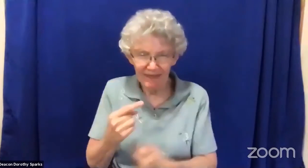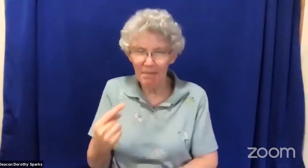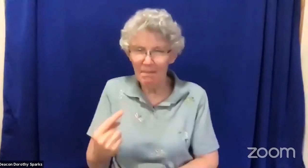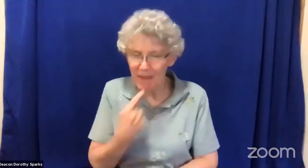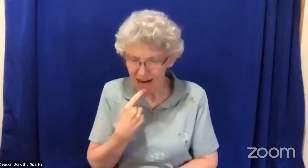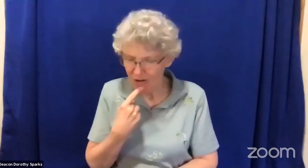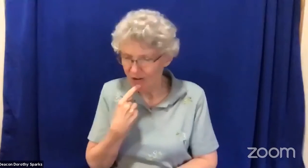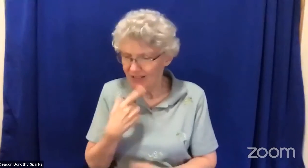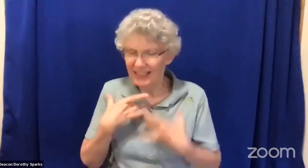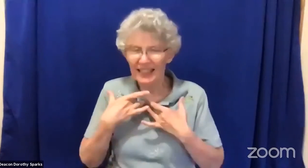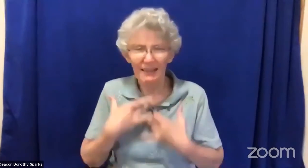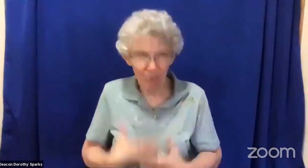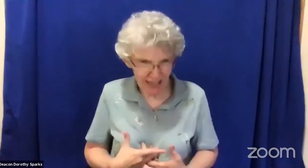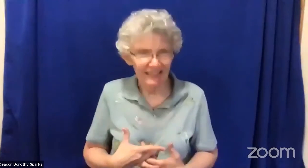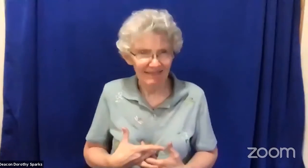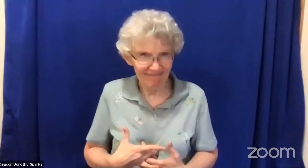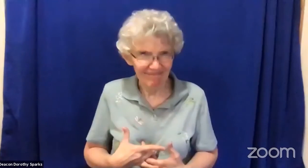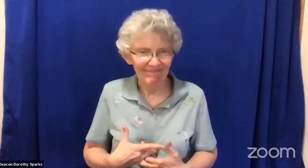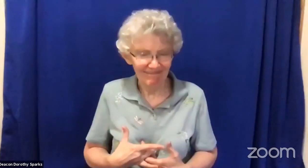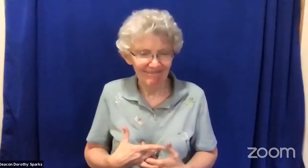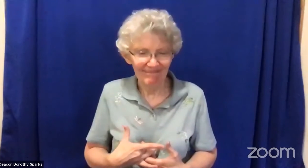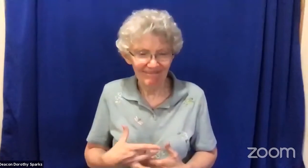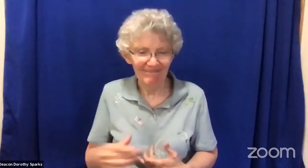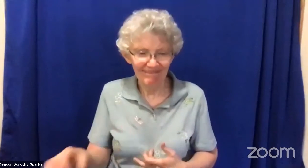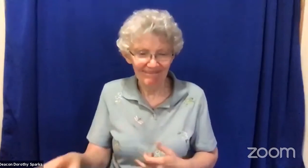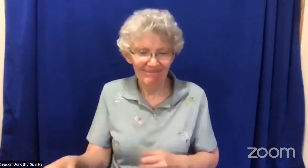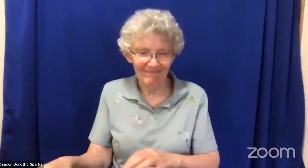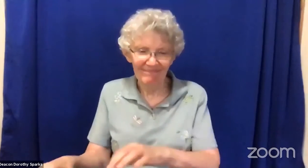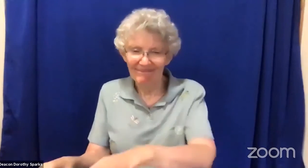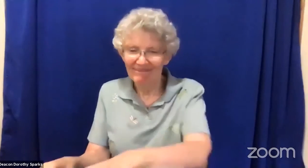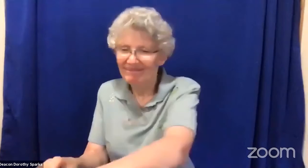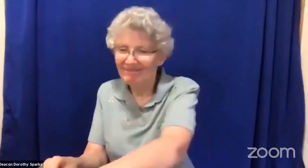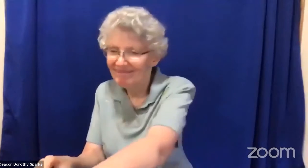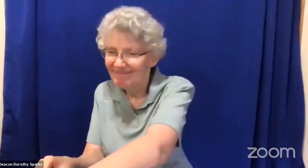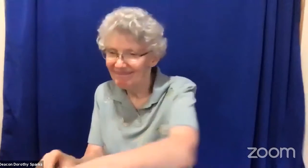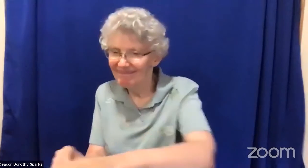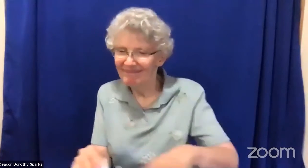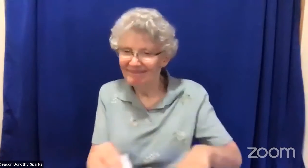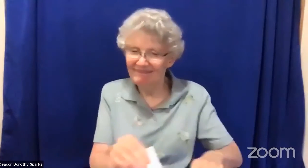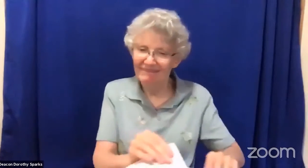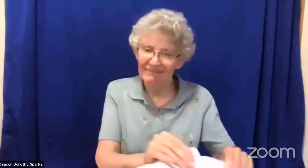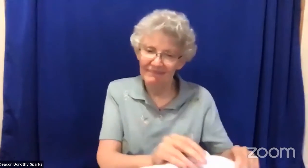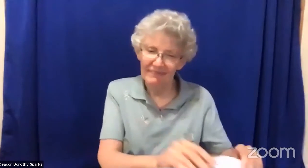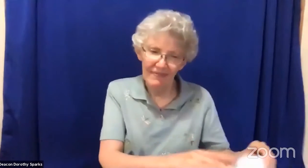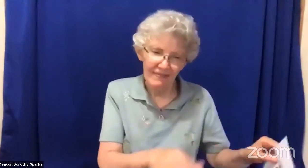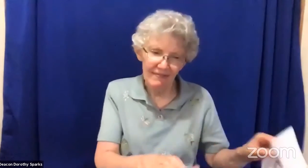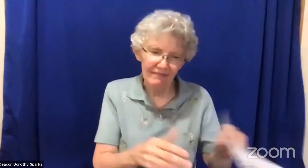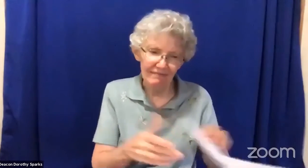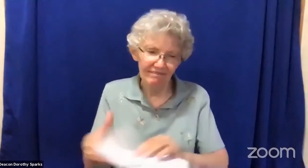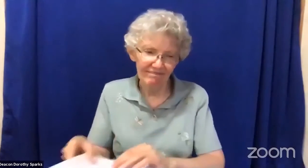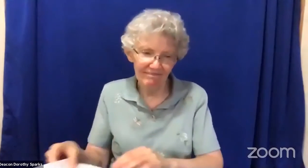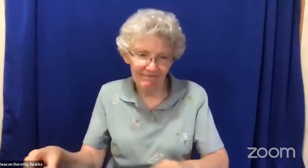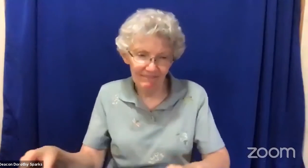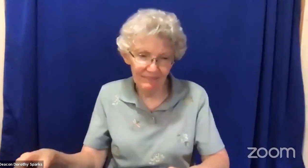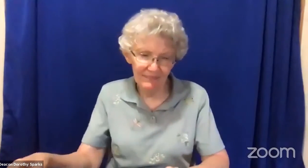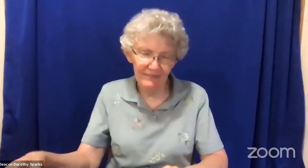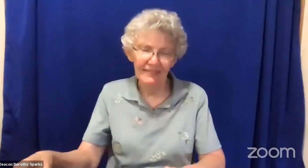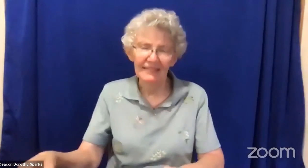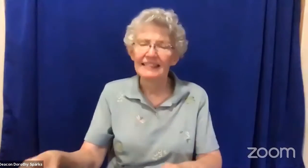their lives are threatened and if you're in fear of your life that will cause depression